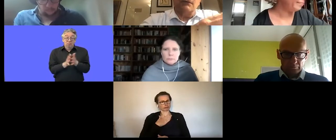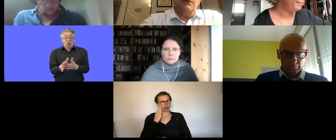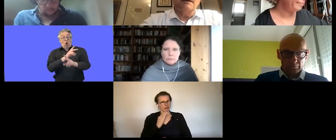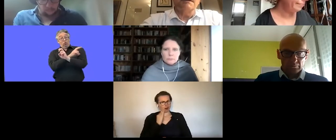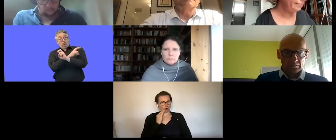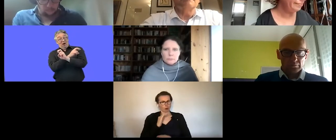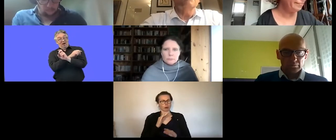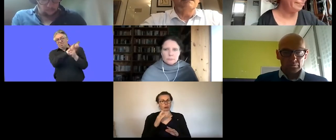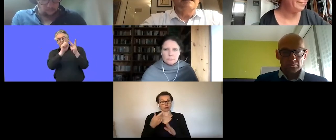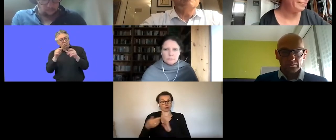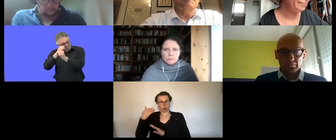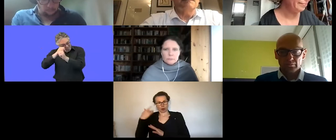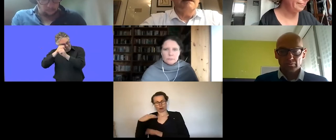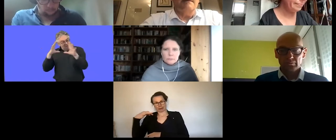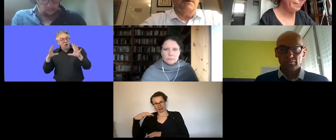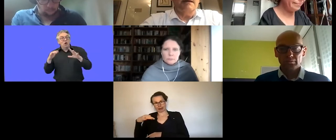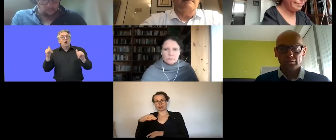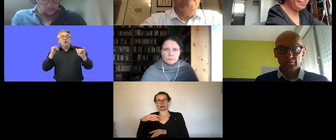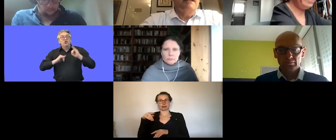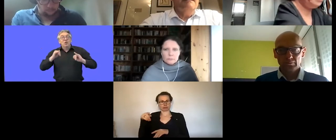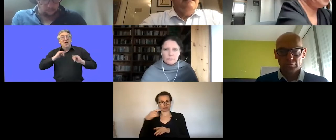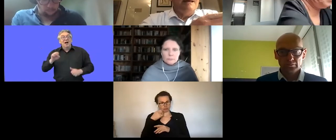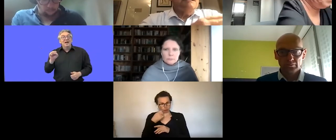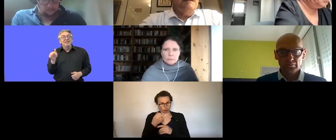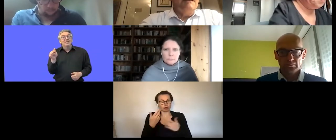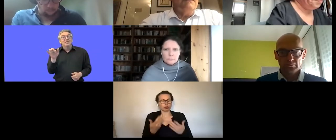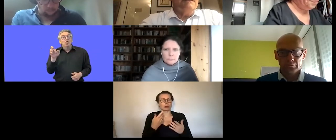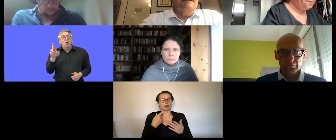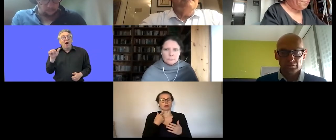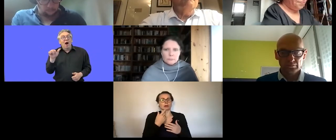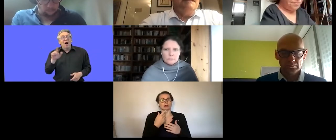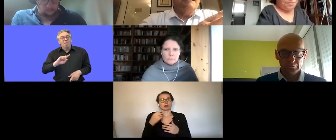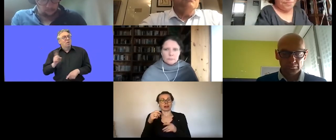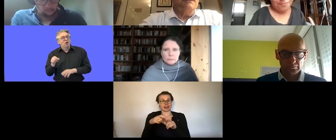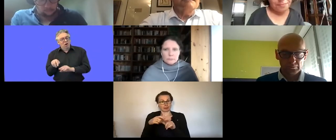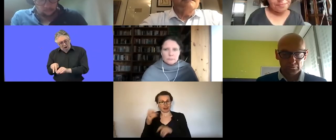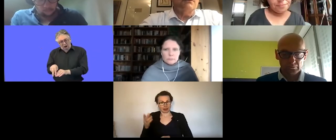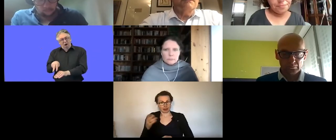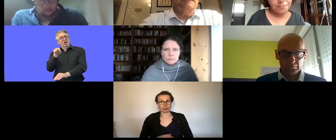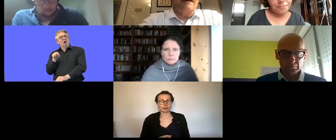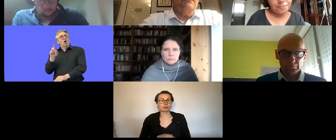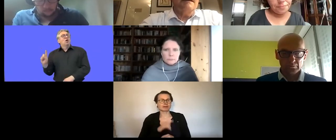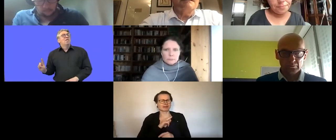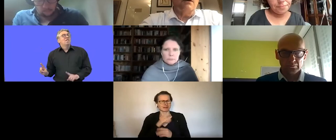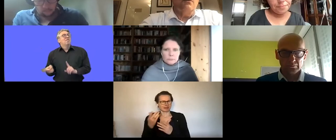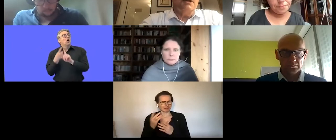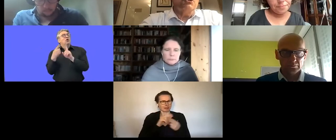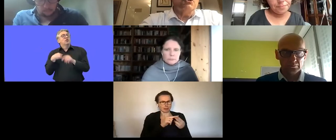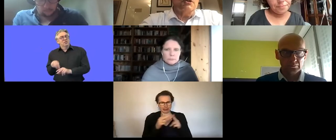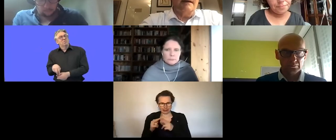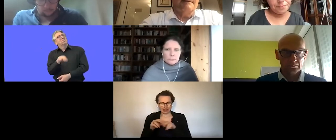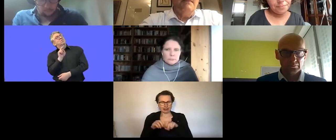like to turn to the european experience that i had a former president of the